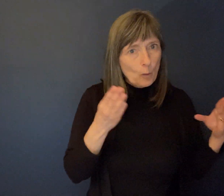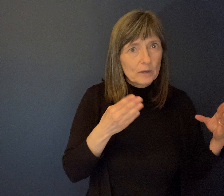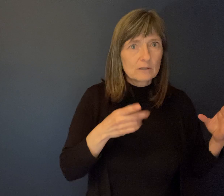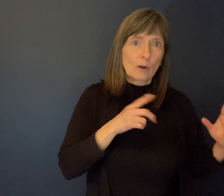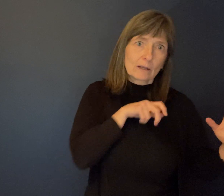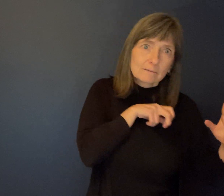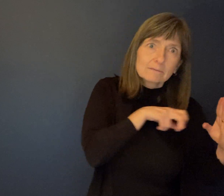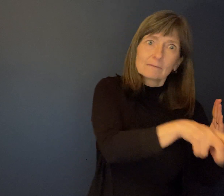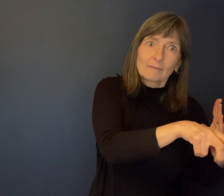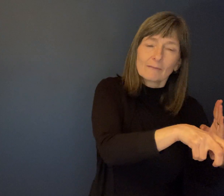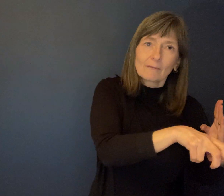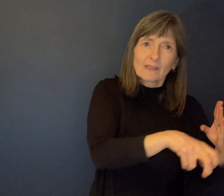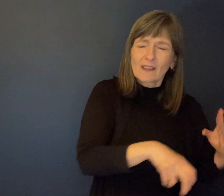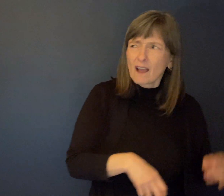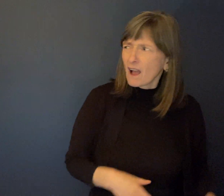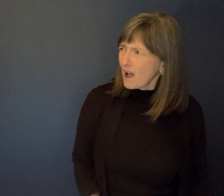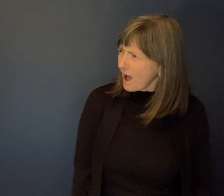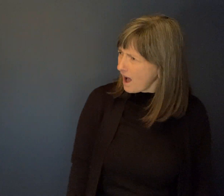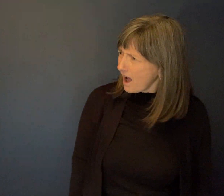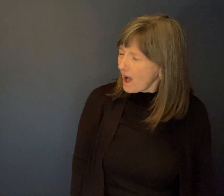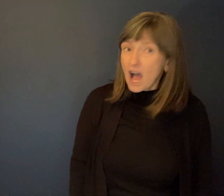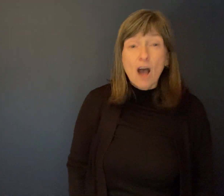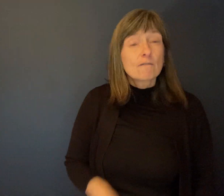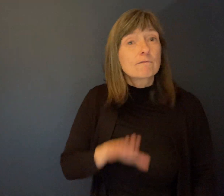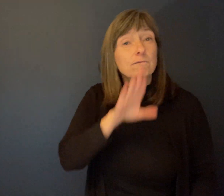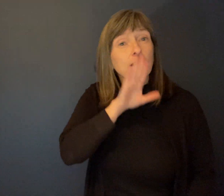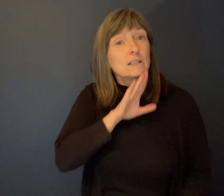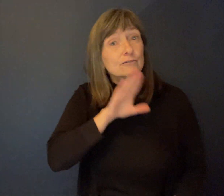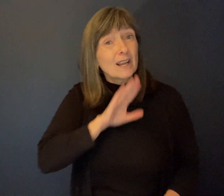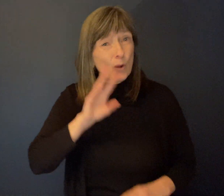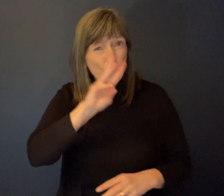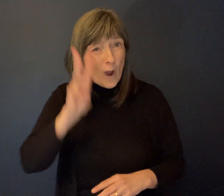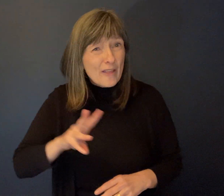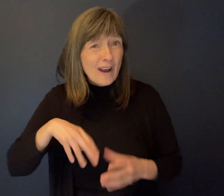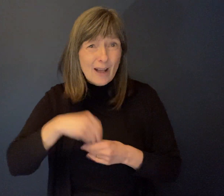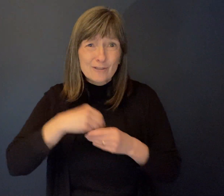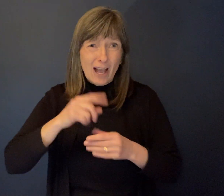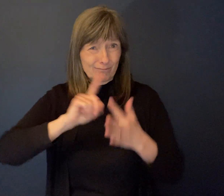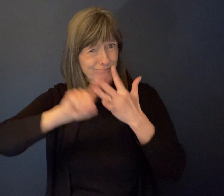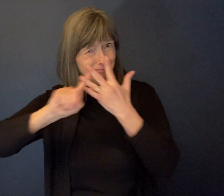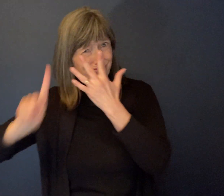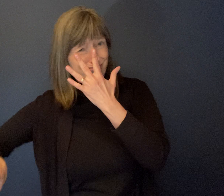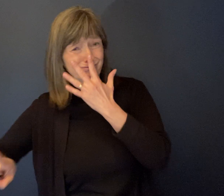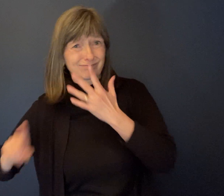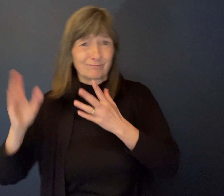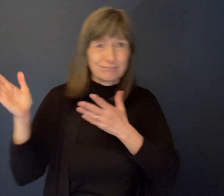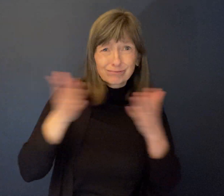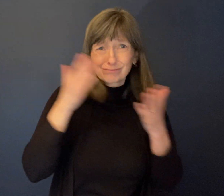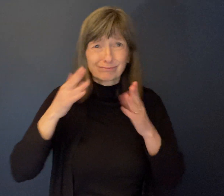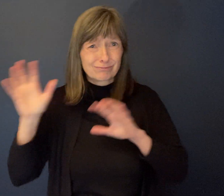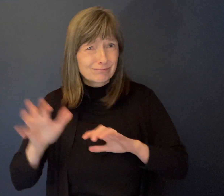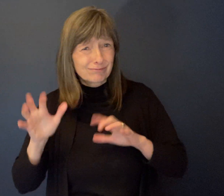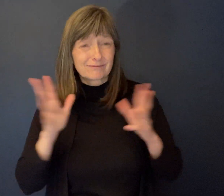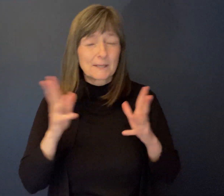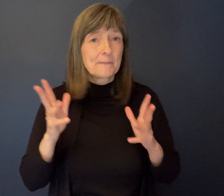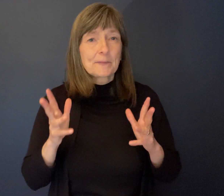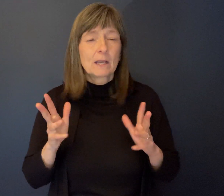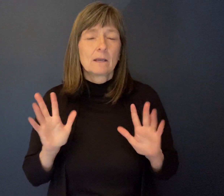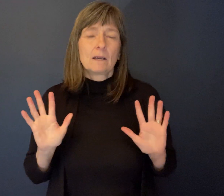So it's just frustrating. So, I mean, we'd give Bill a hard time. We'd chat and we'd say, what can we do? What